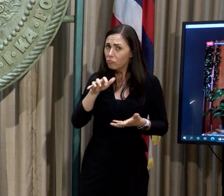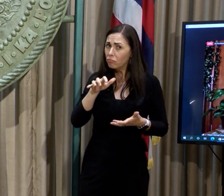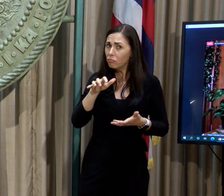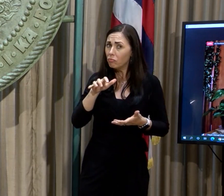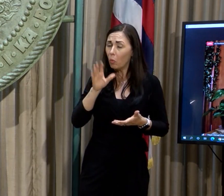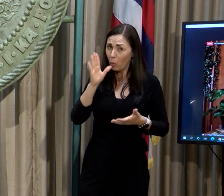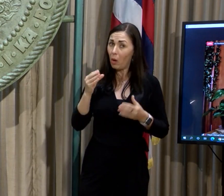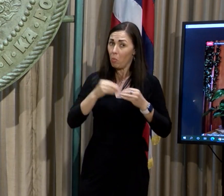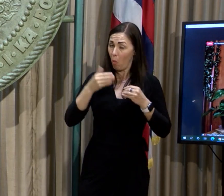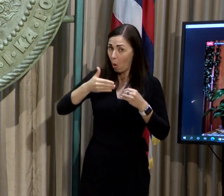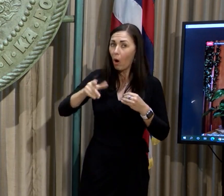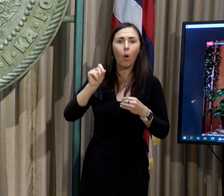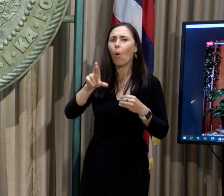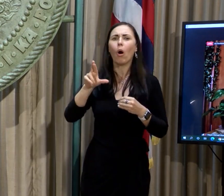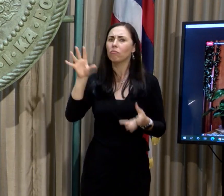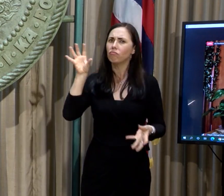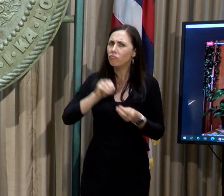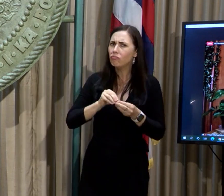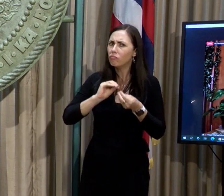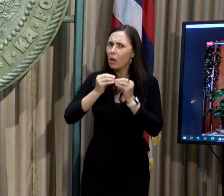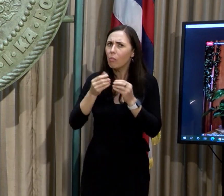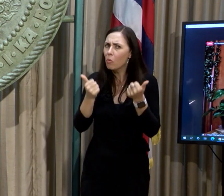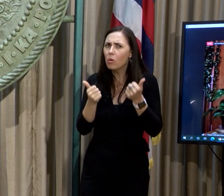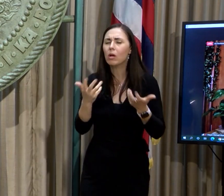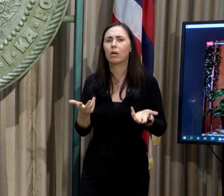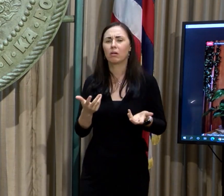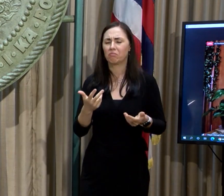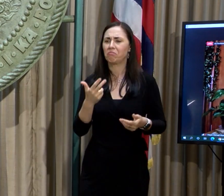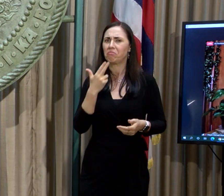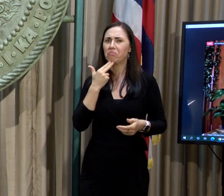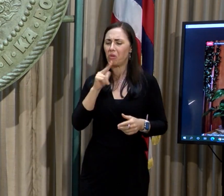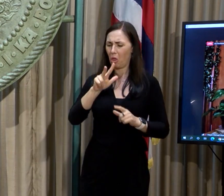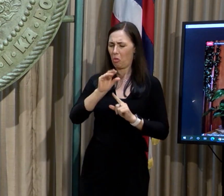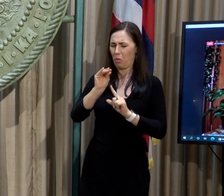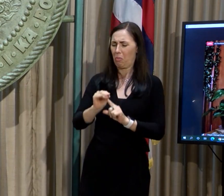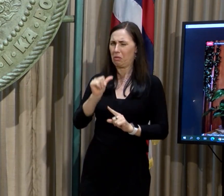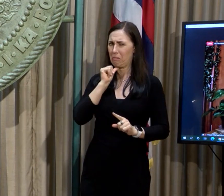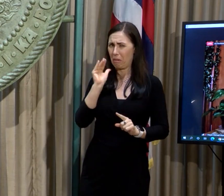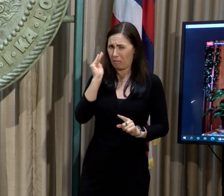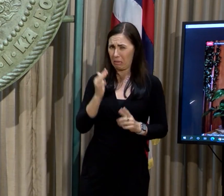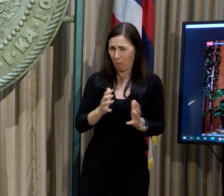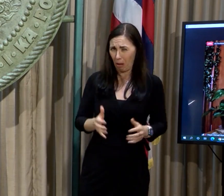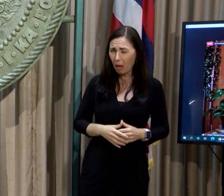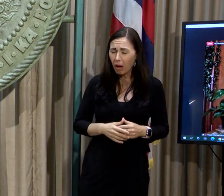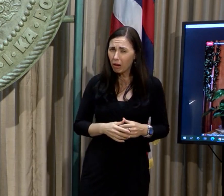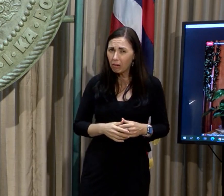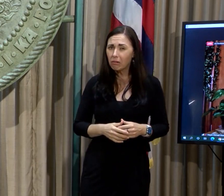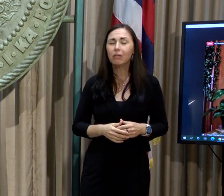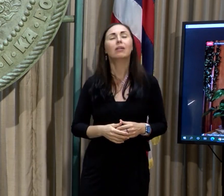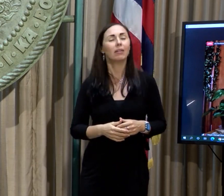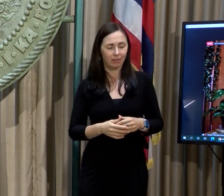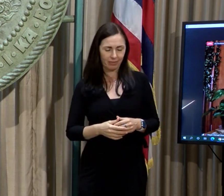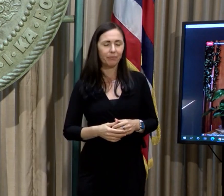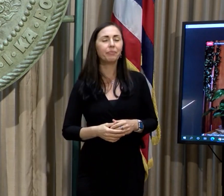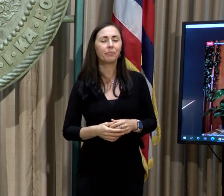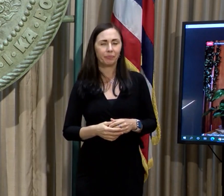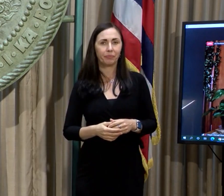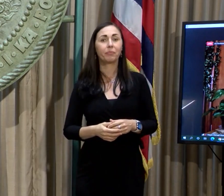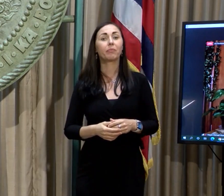is this all? Because it's only, you know, 3% doesn't sound like a lot. This is the first